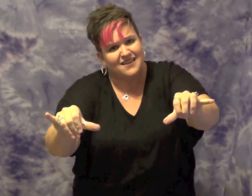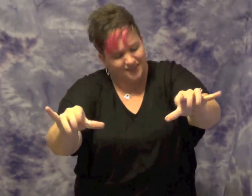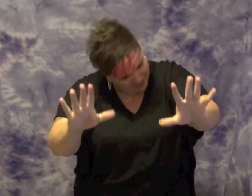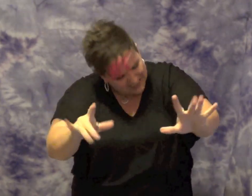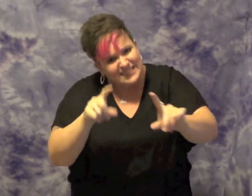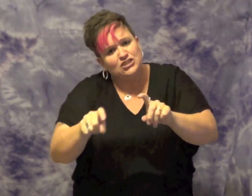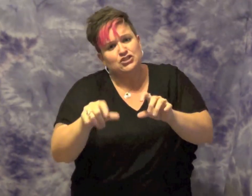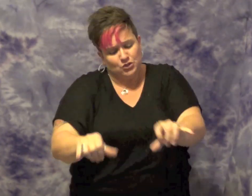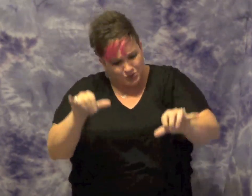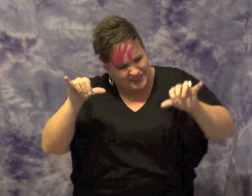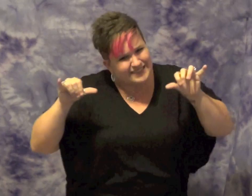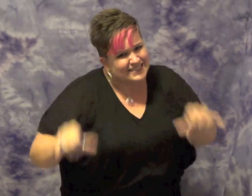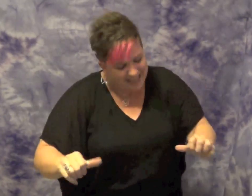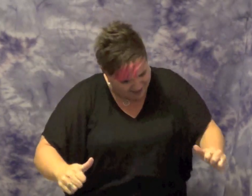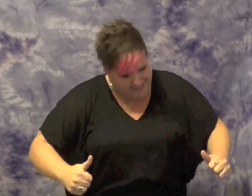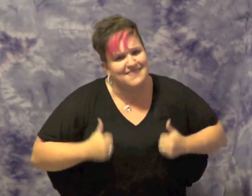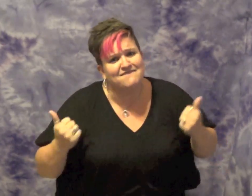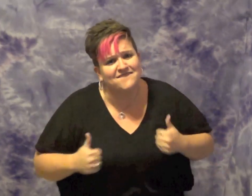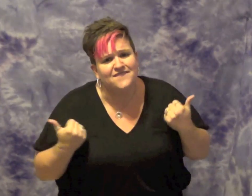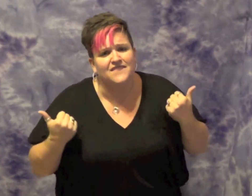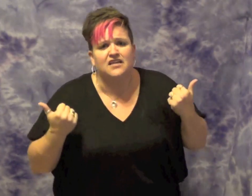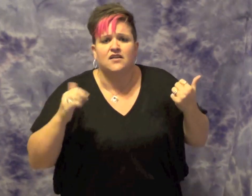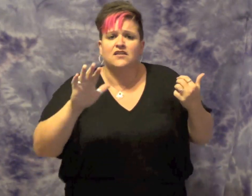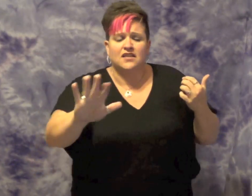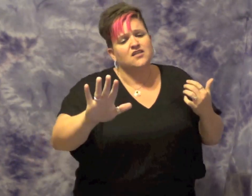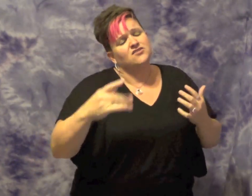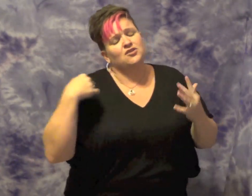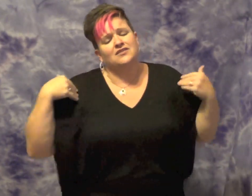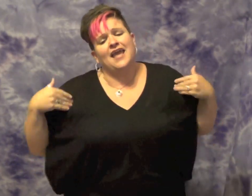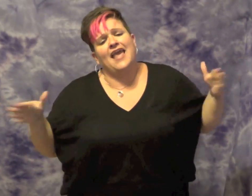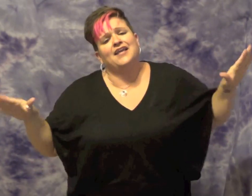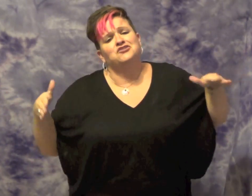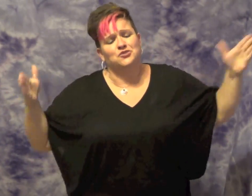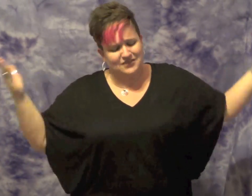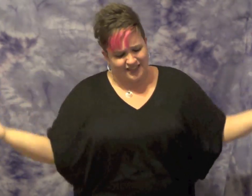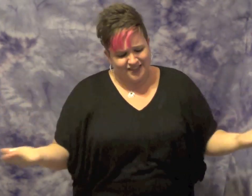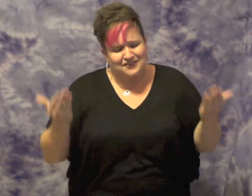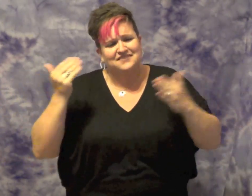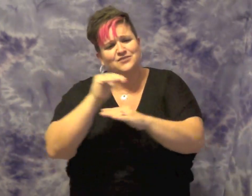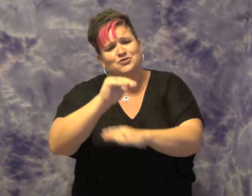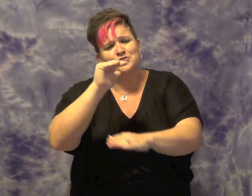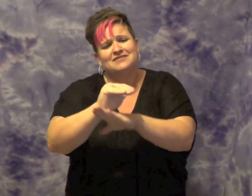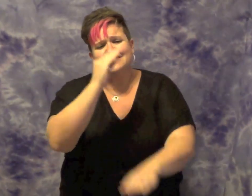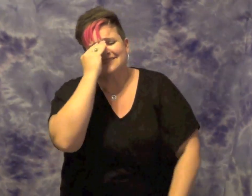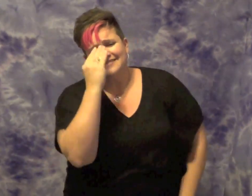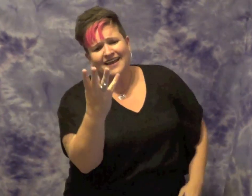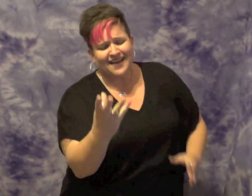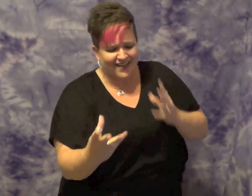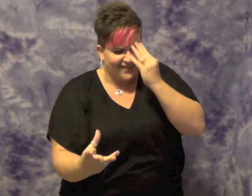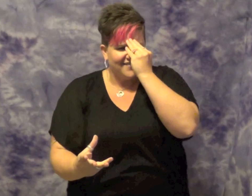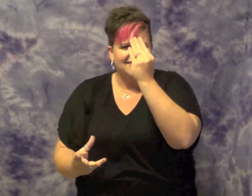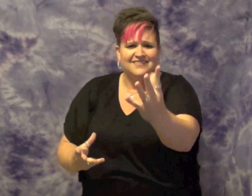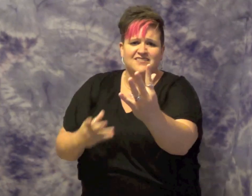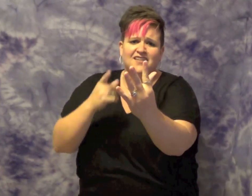I need you to save. Angels in the airwaves tonight.